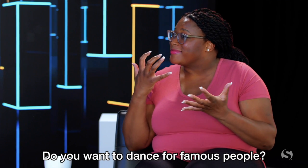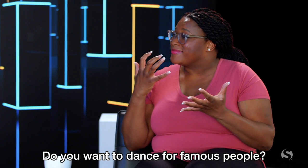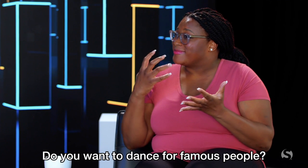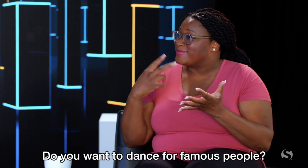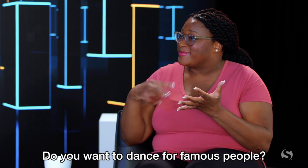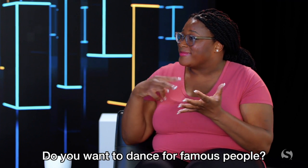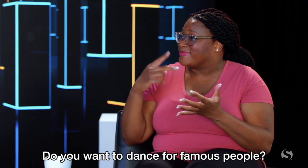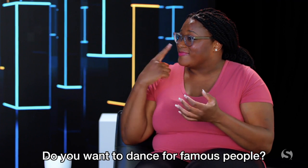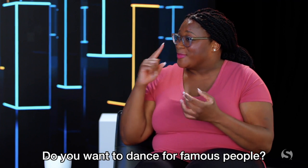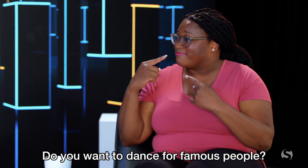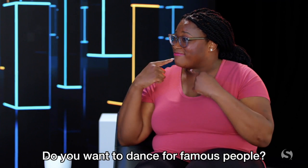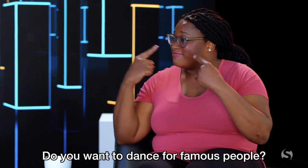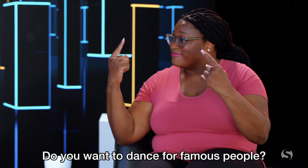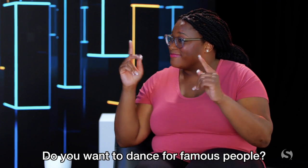Do you want to dance for famous people?